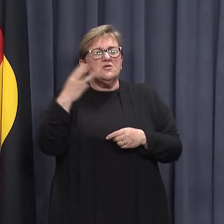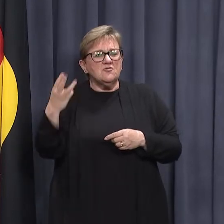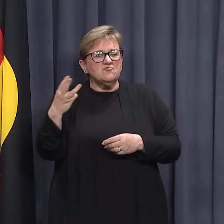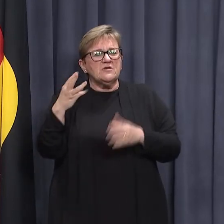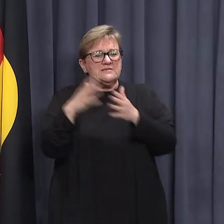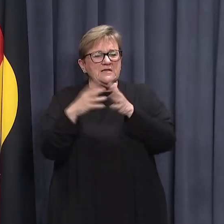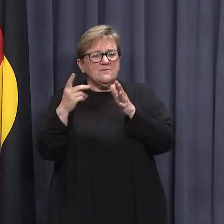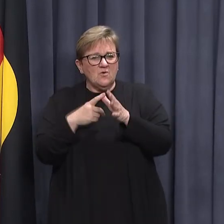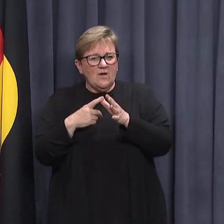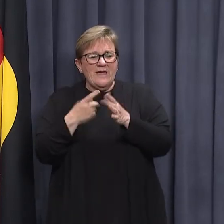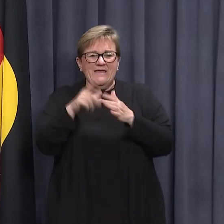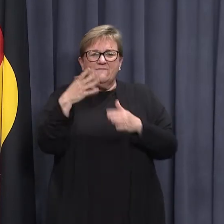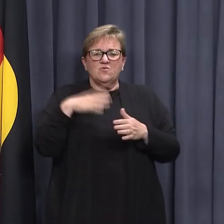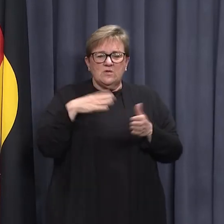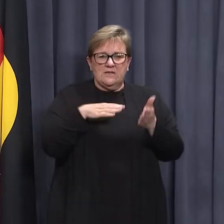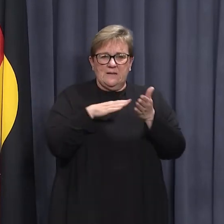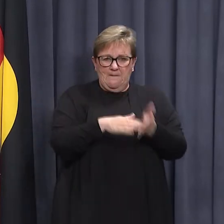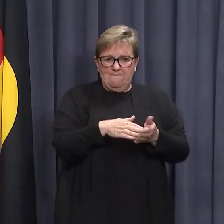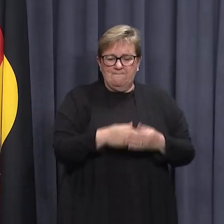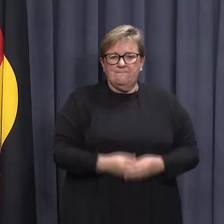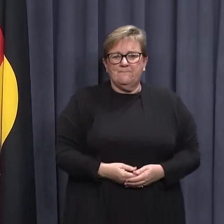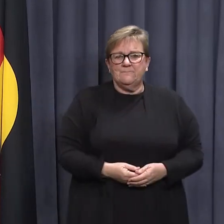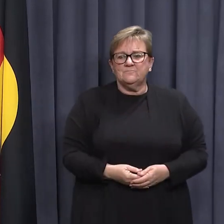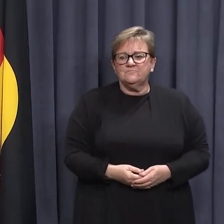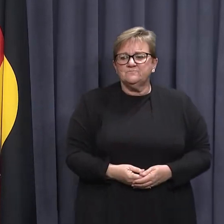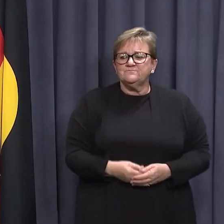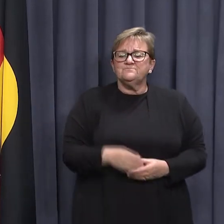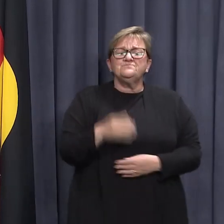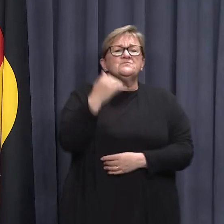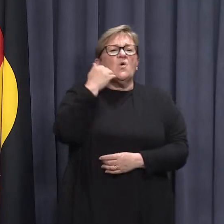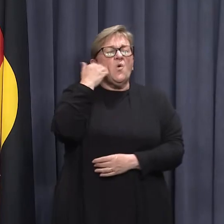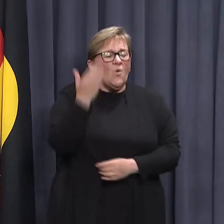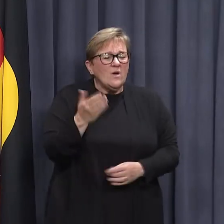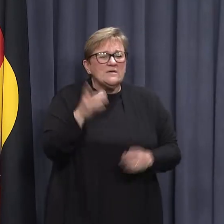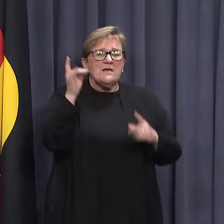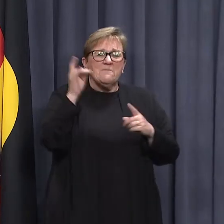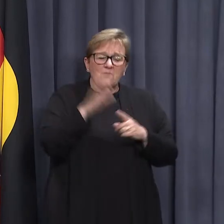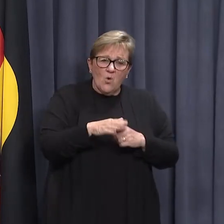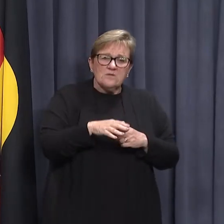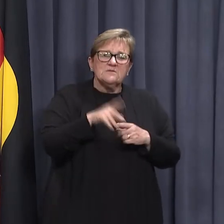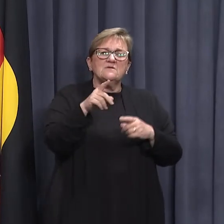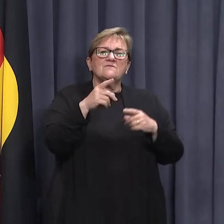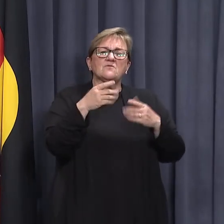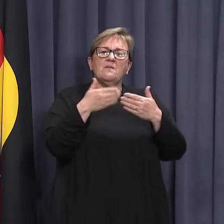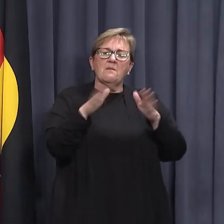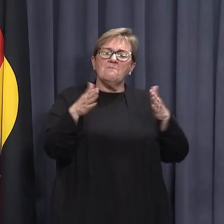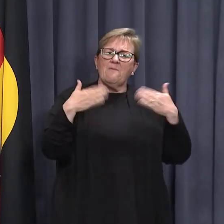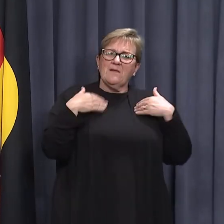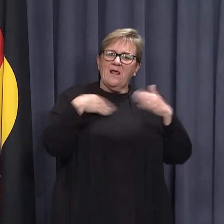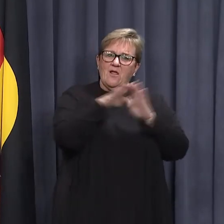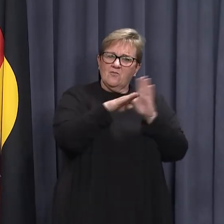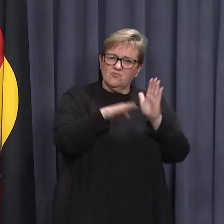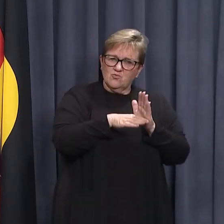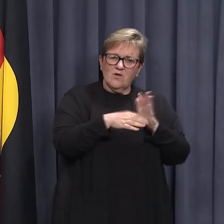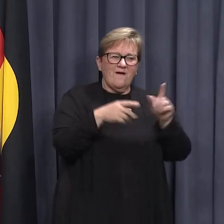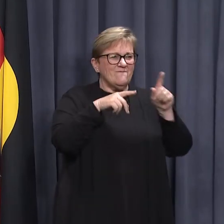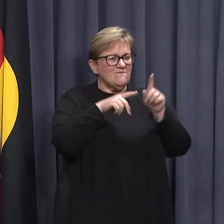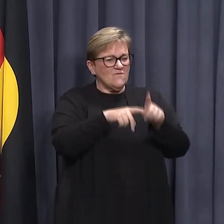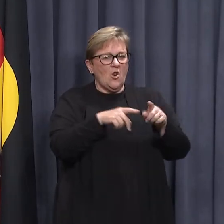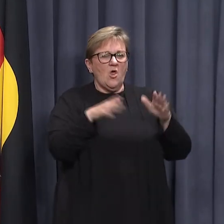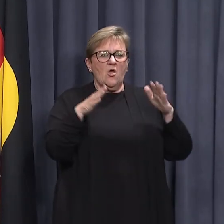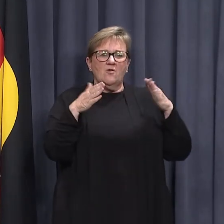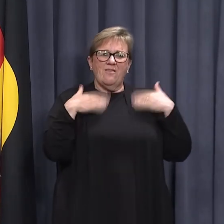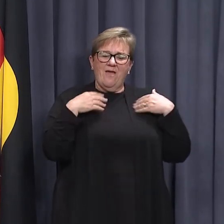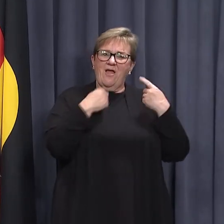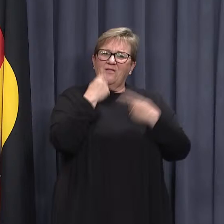WA if you need assistance. As always it's important to keep up the public health measures. Follow the health